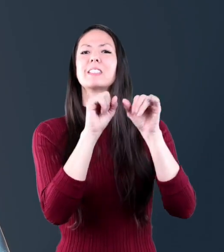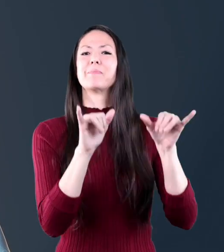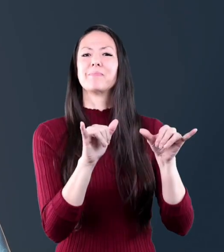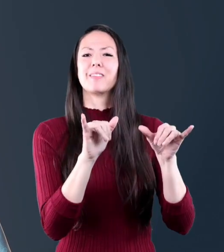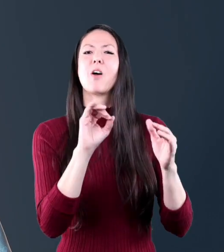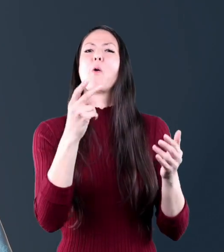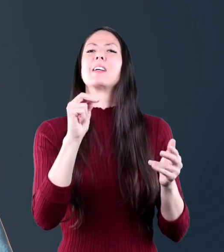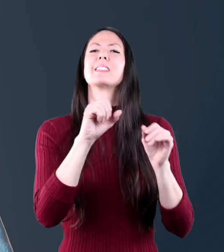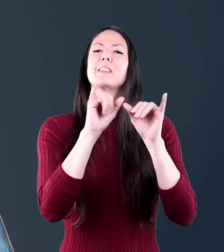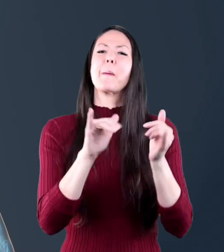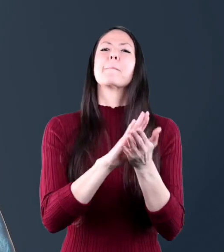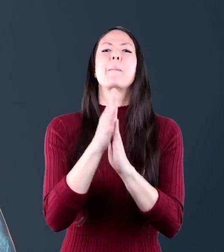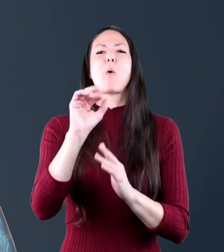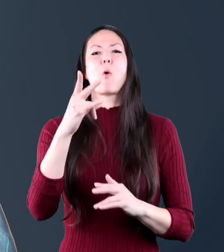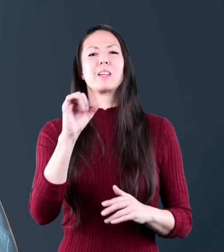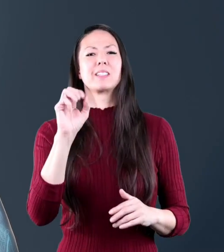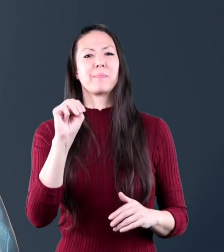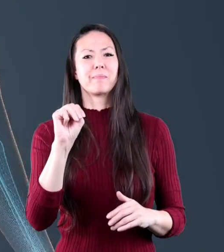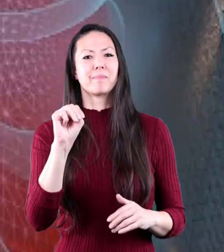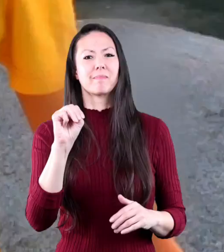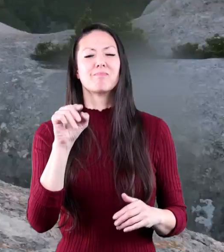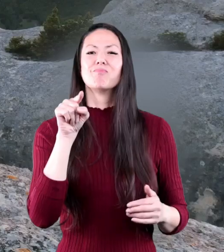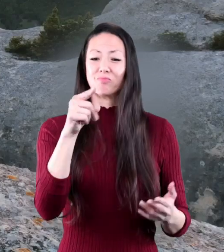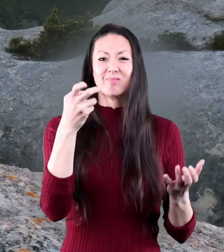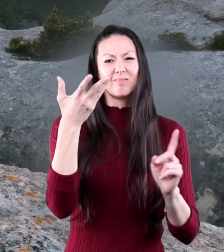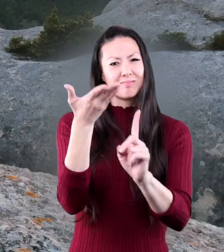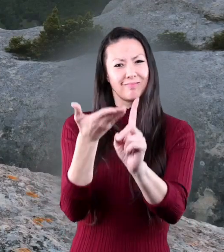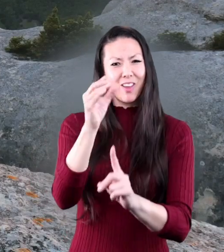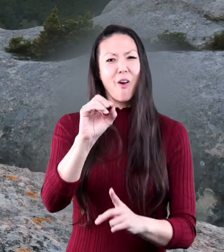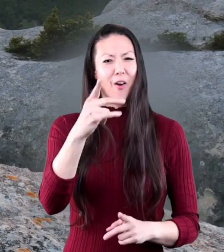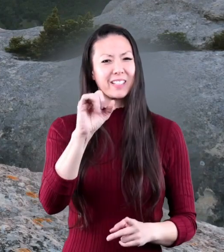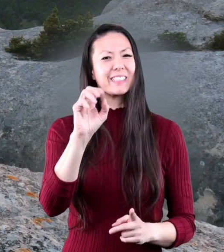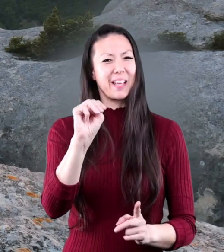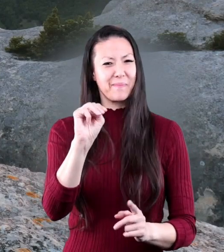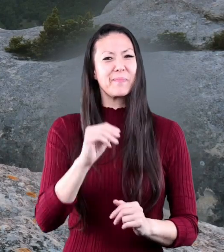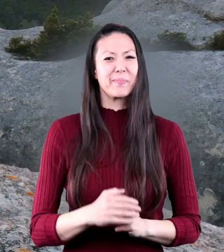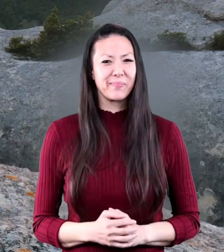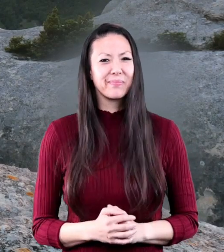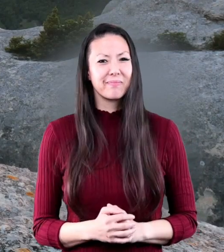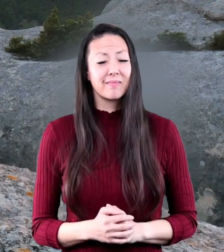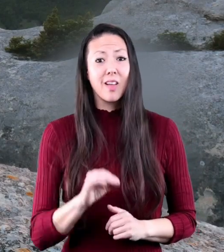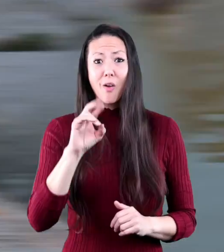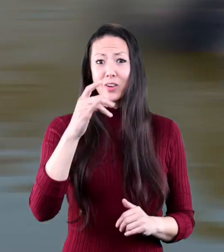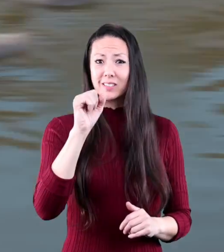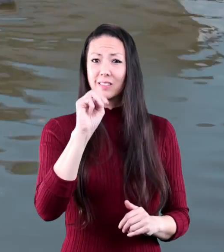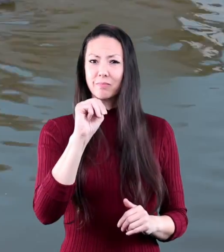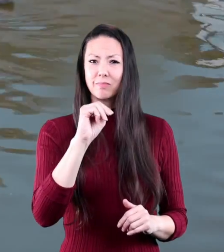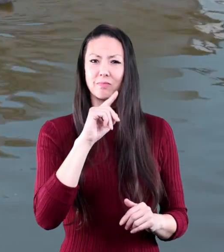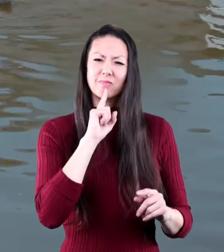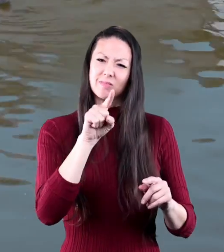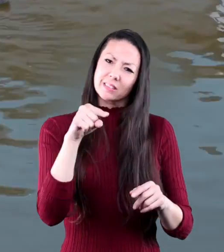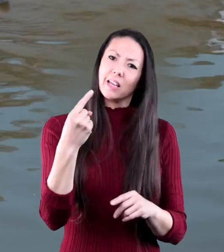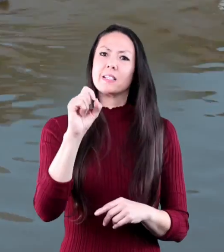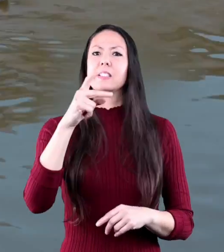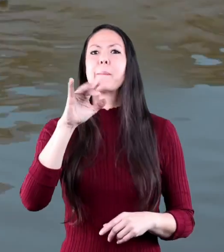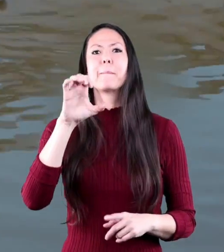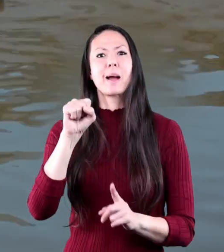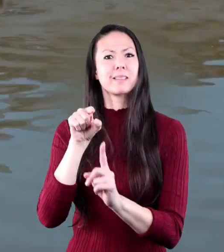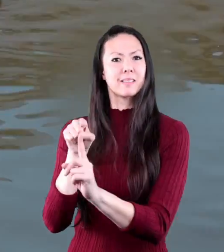organ system make an organism you are an organism organisms are single species